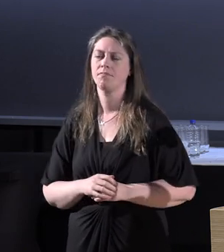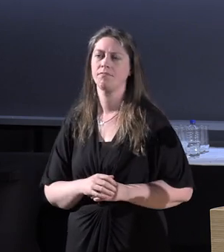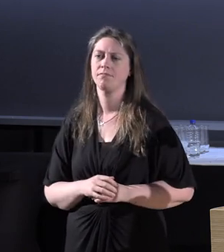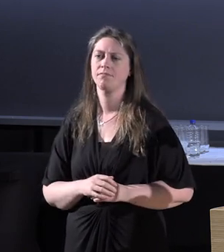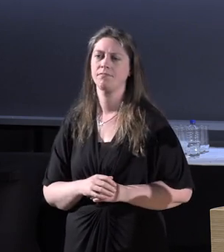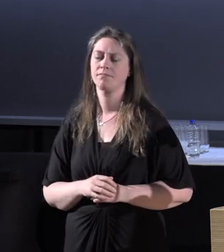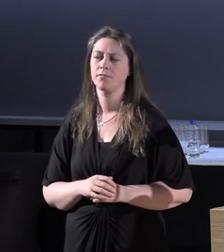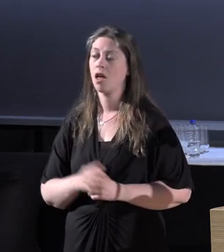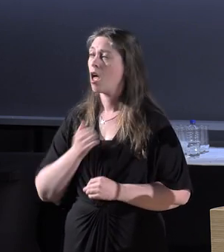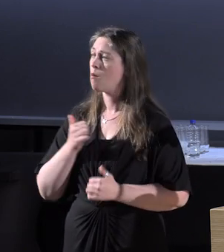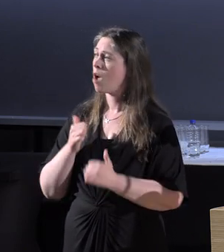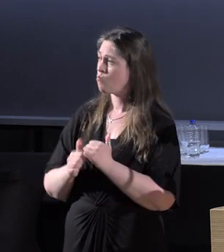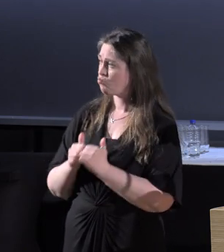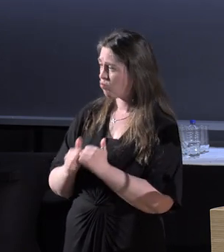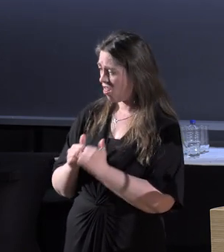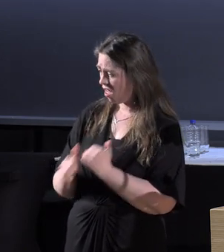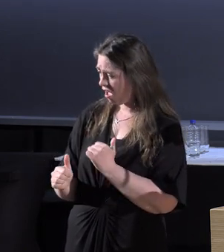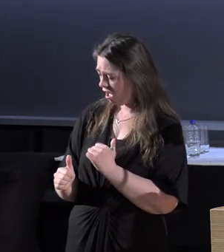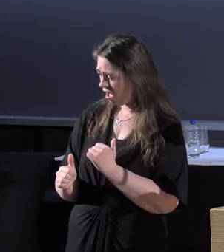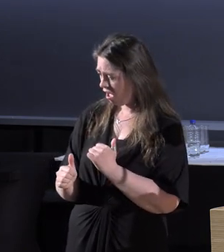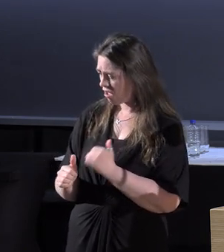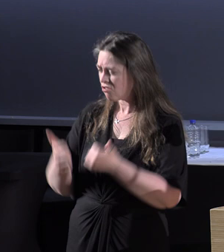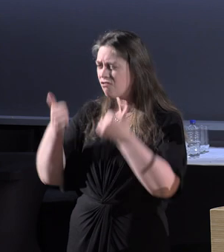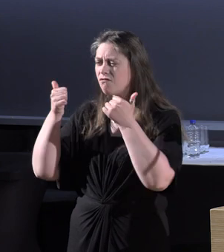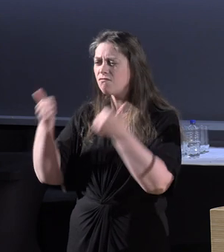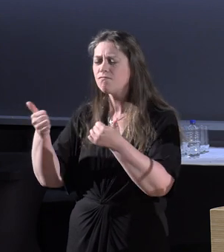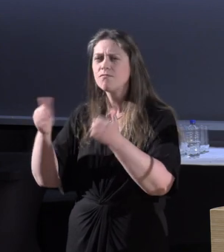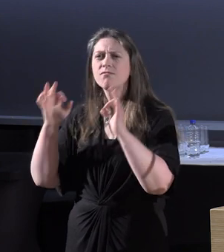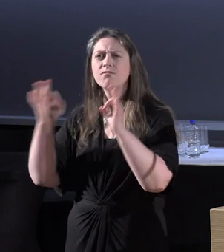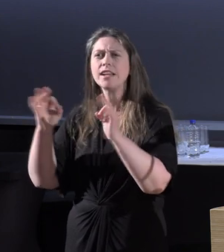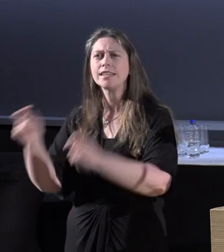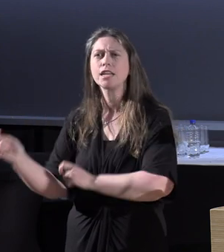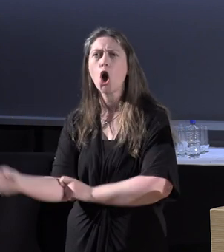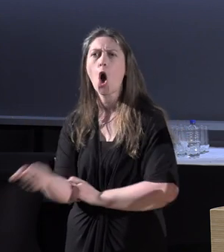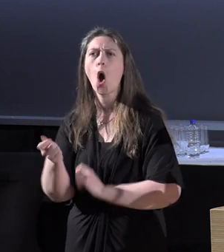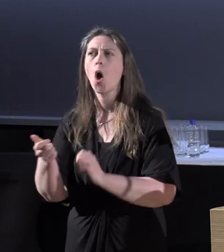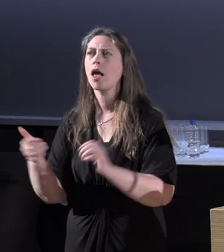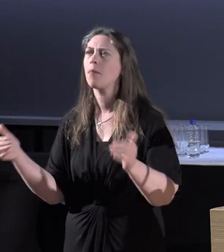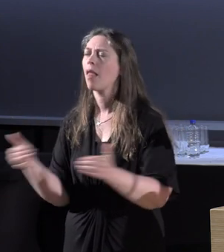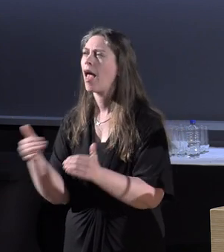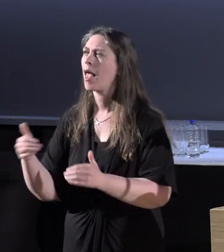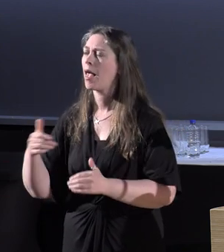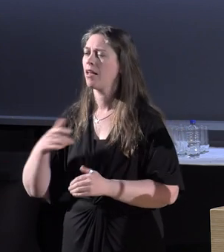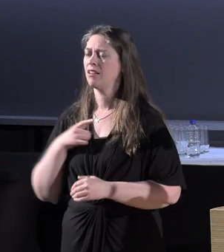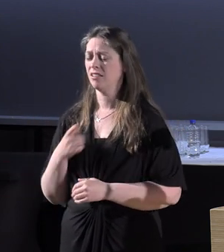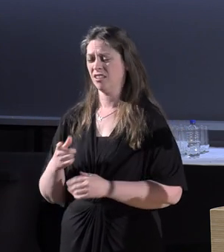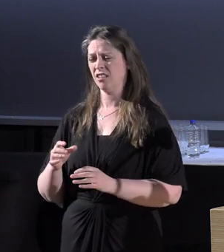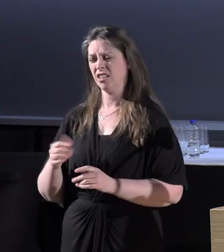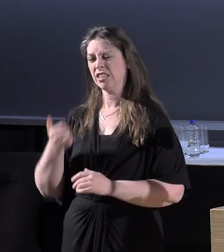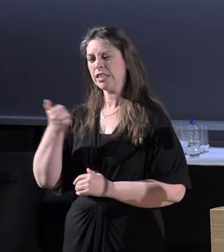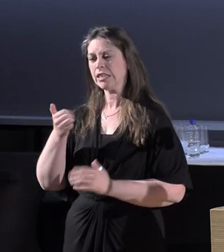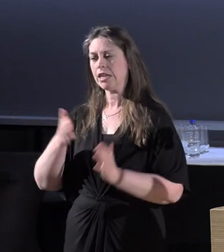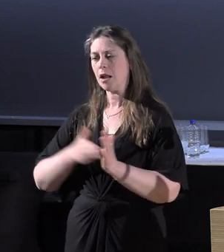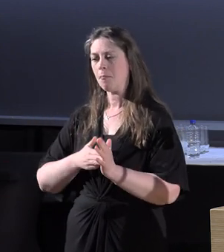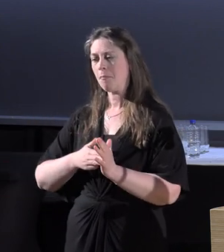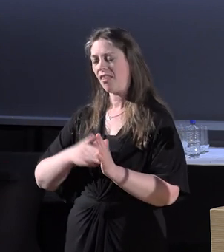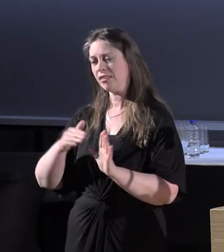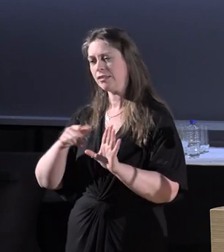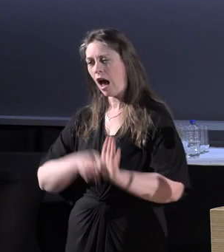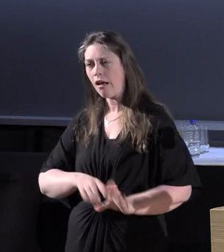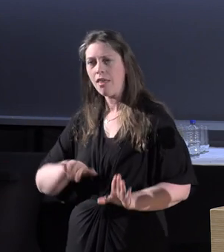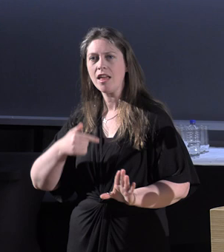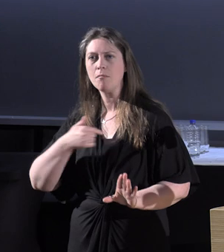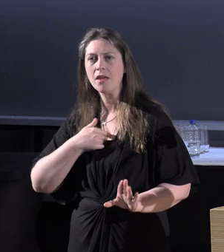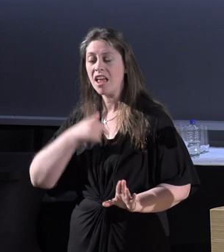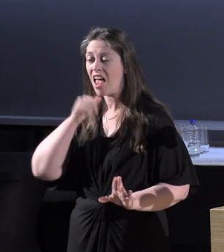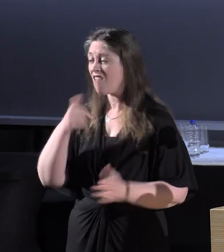my brother became a great hockey player in part because he fought, my younger brother is 16 months younger, he fought